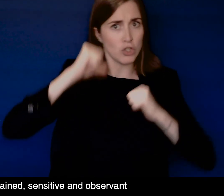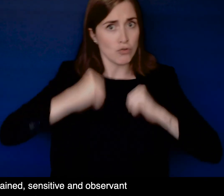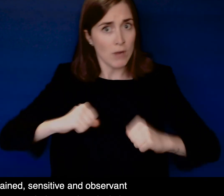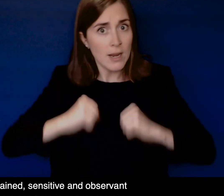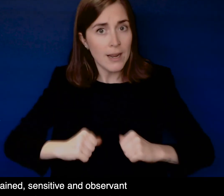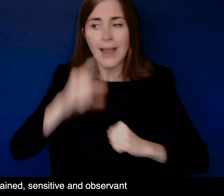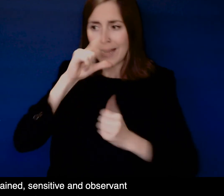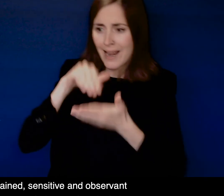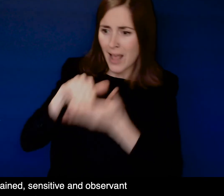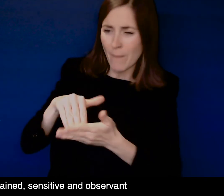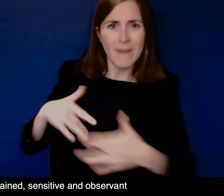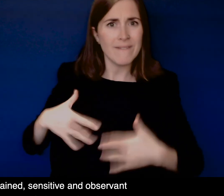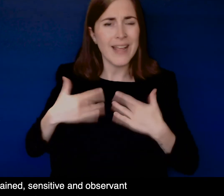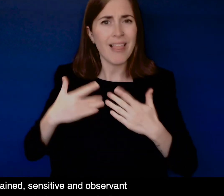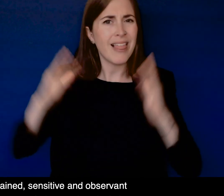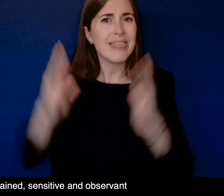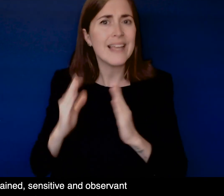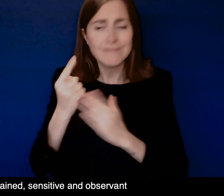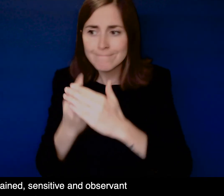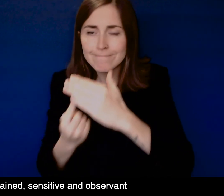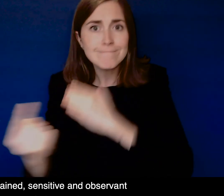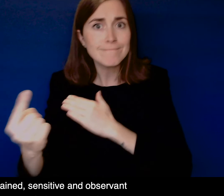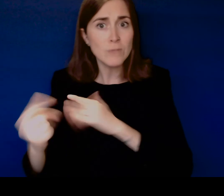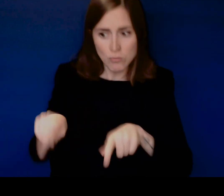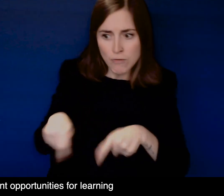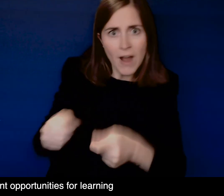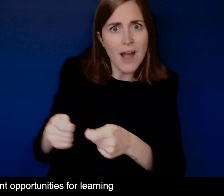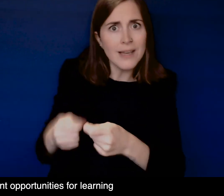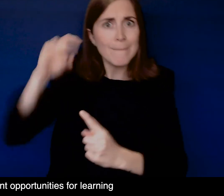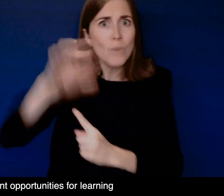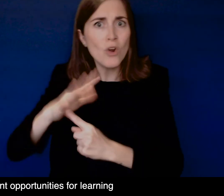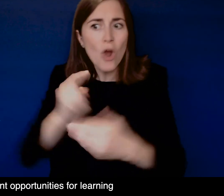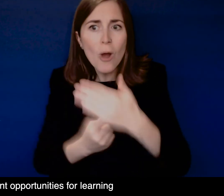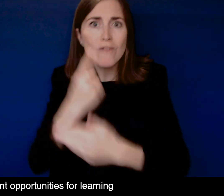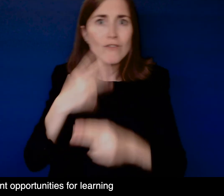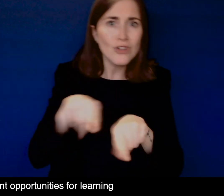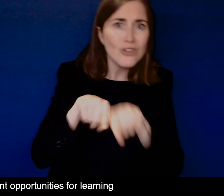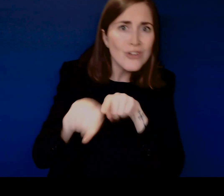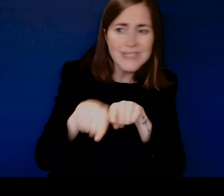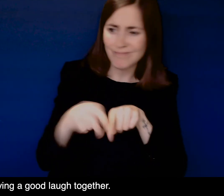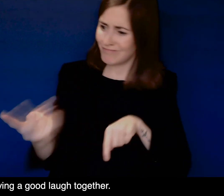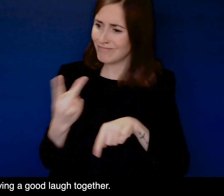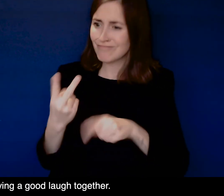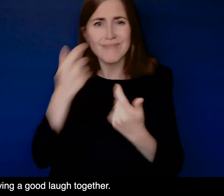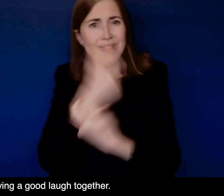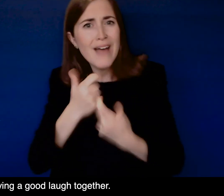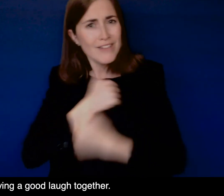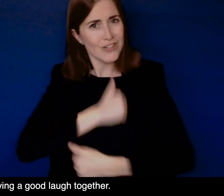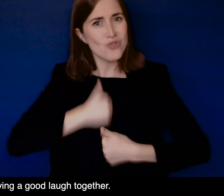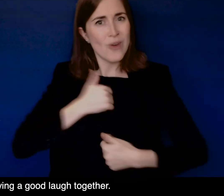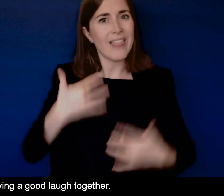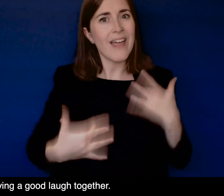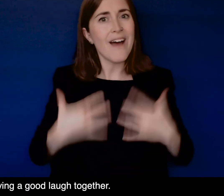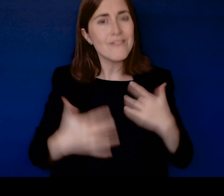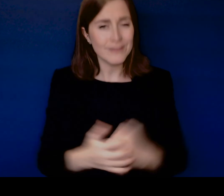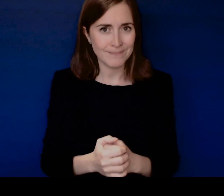observant communication partners Can help to reduce isolation, provide important opportunities for learning And for just having a